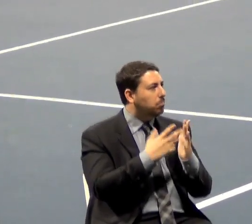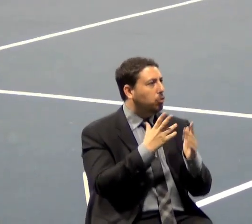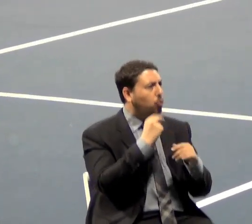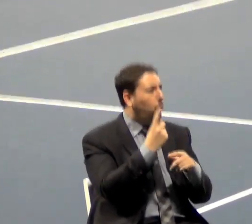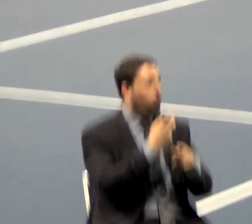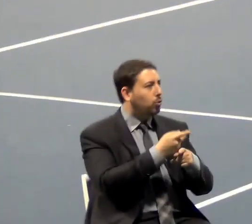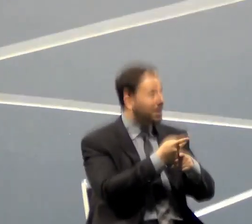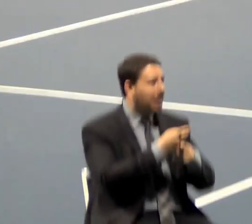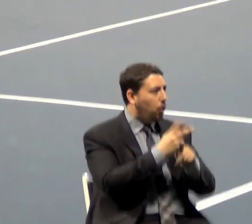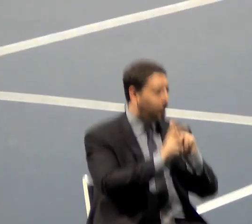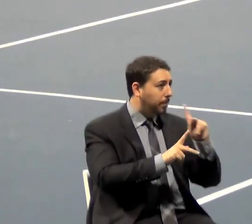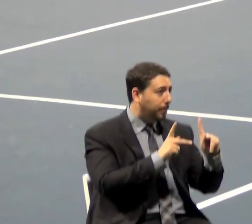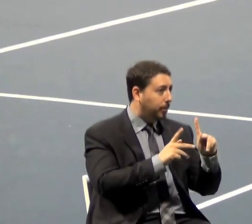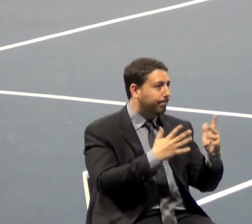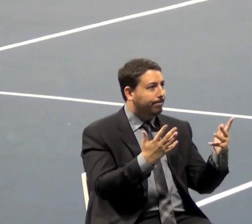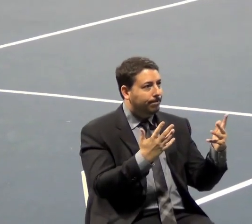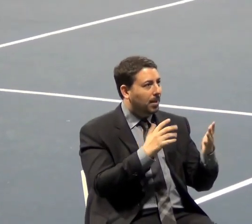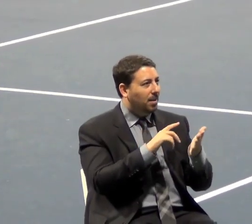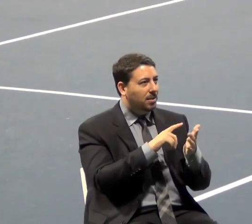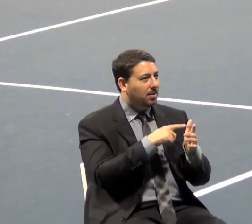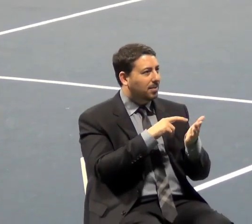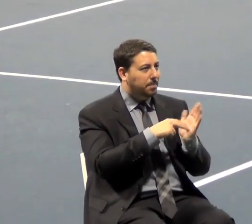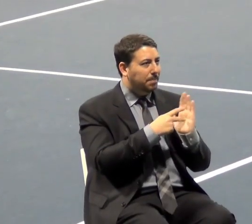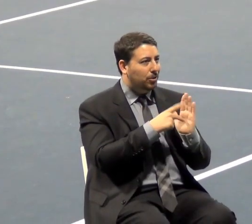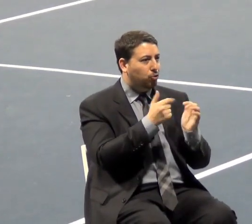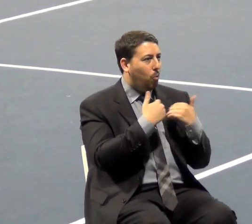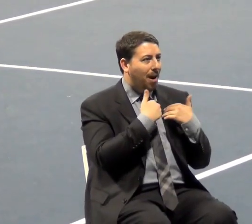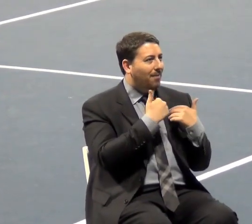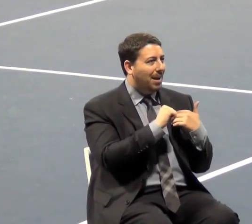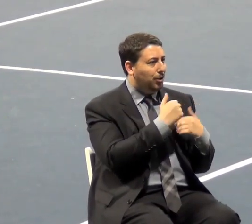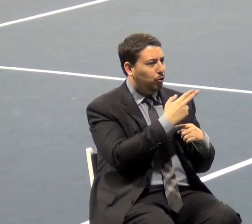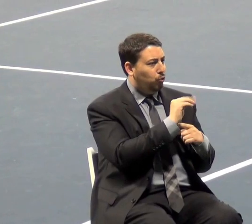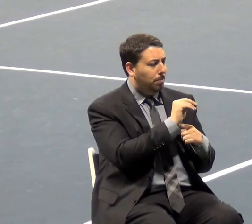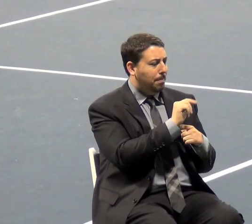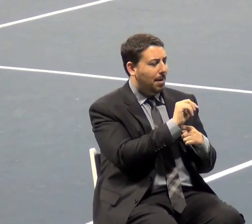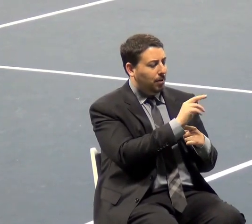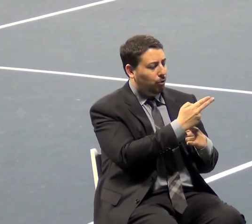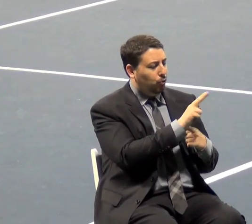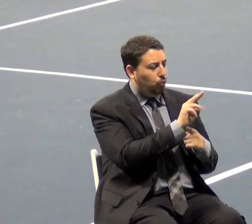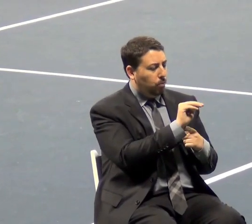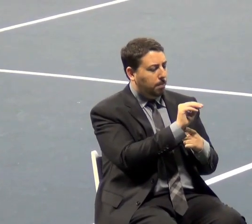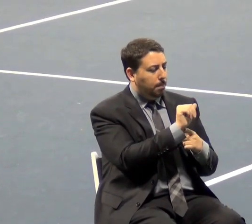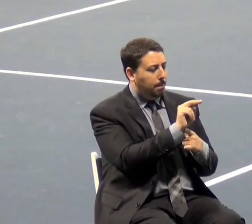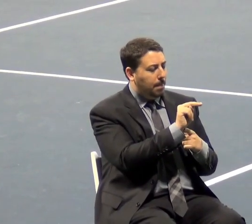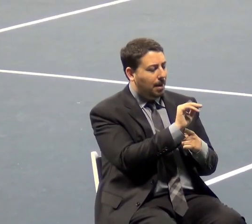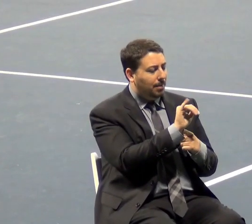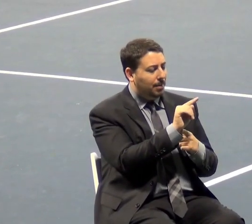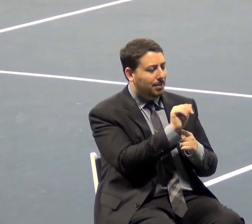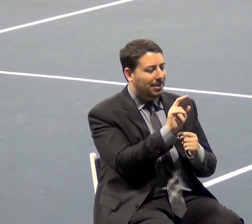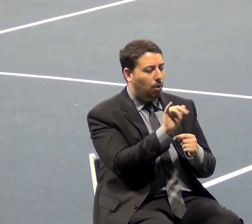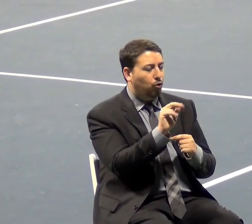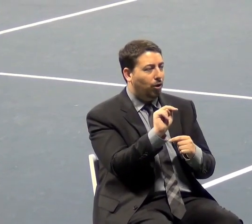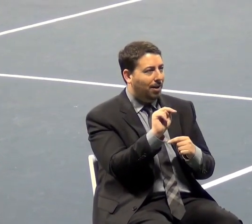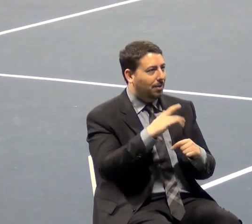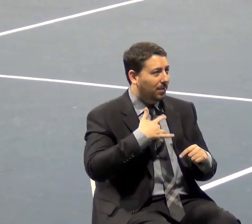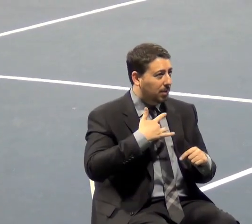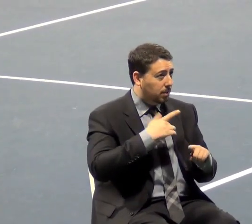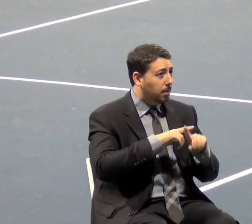then you don't have any humanitarian instincts. But the whole thing is, is when you expect the government to do it and people end up